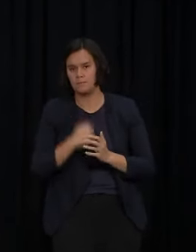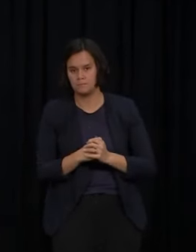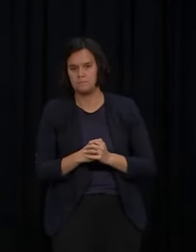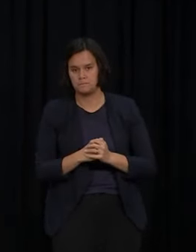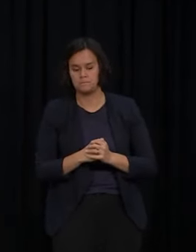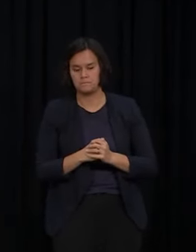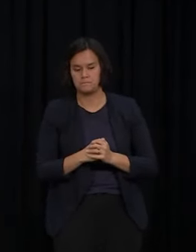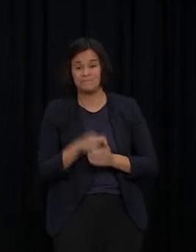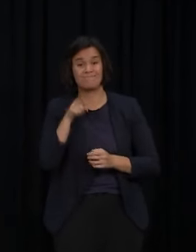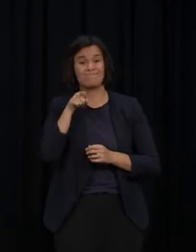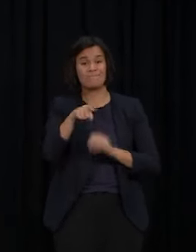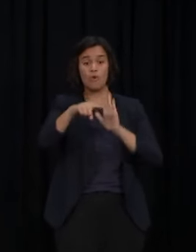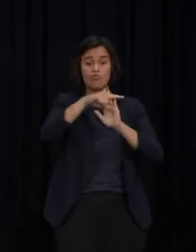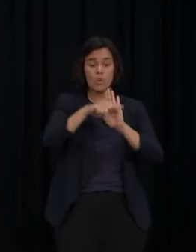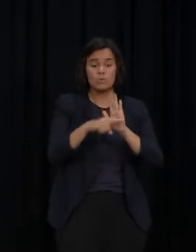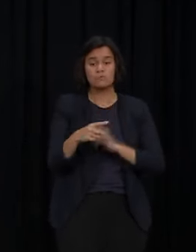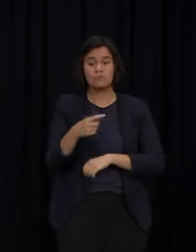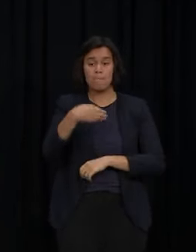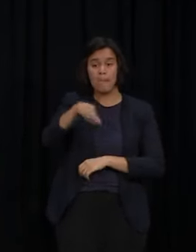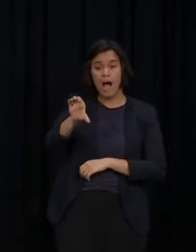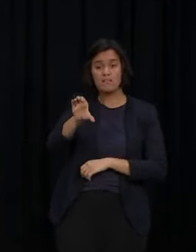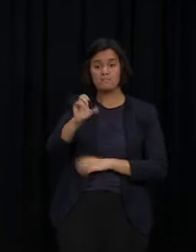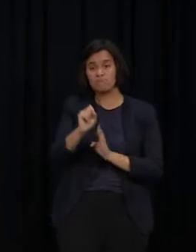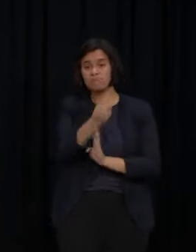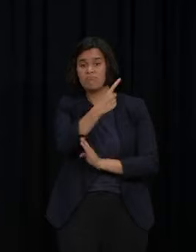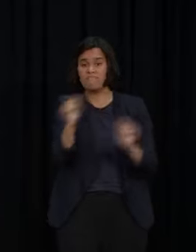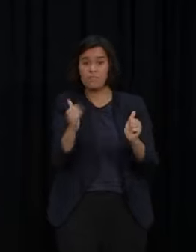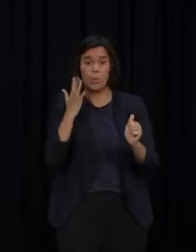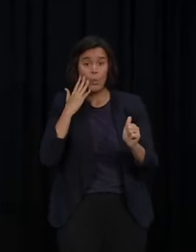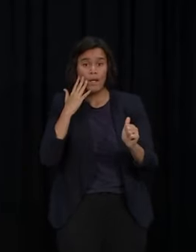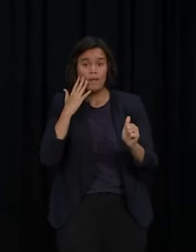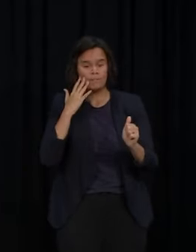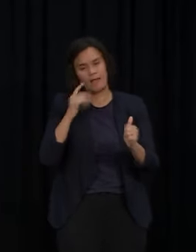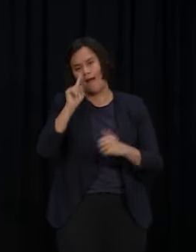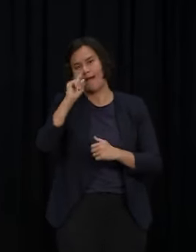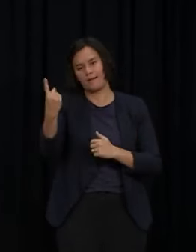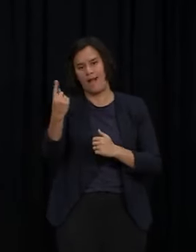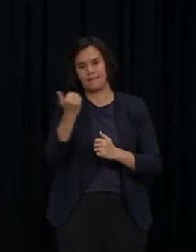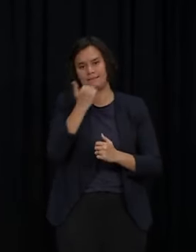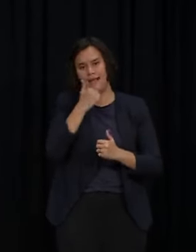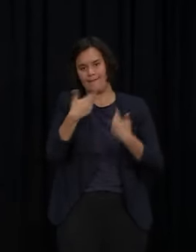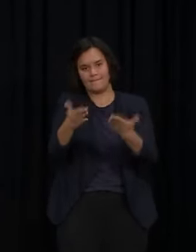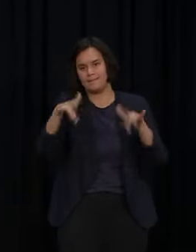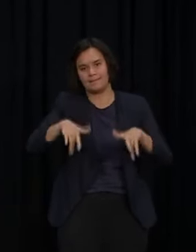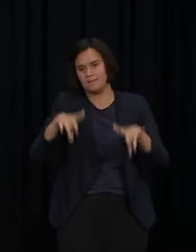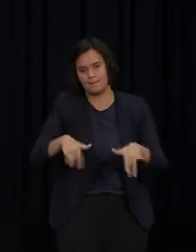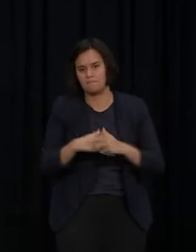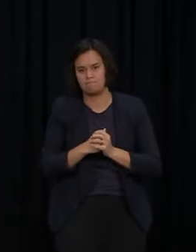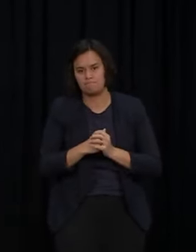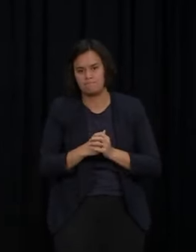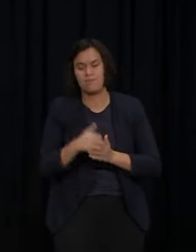you is that we'll be looking to make sure that we are well beyond the peak and that the pressure on our health system is manageable.